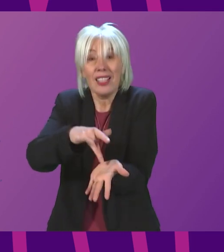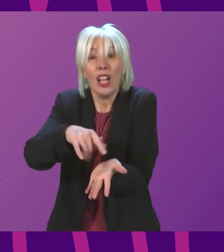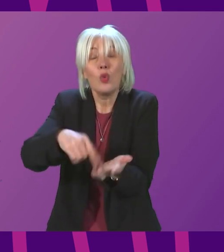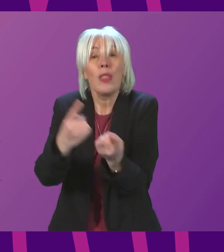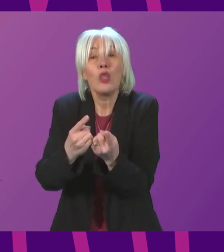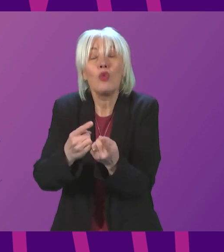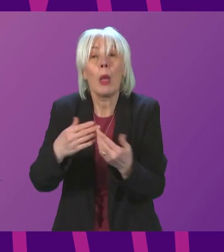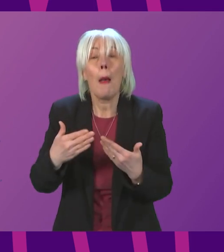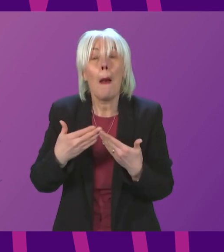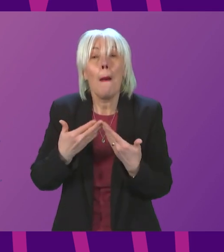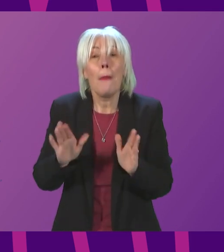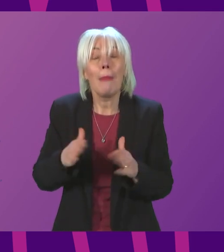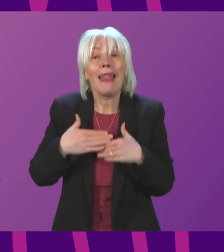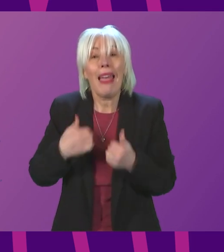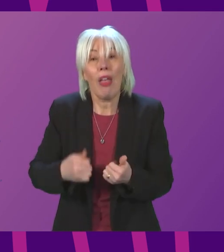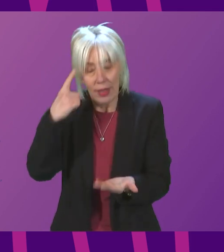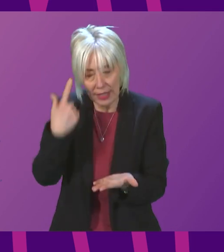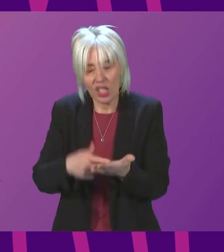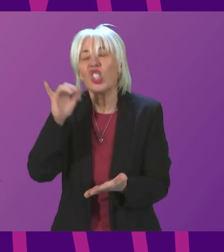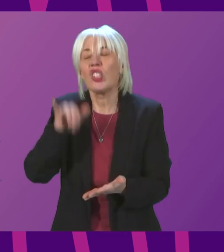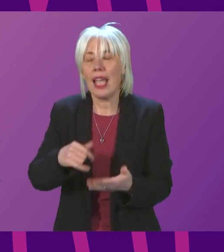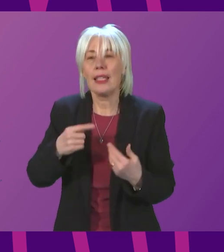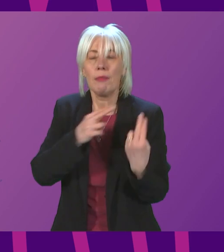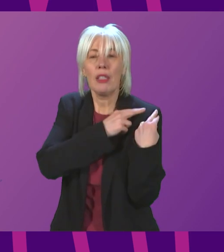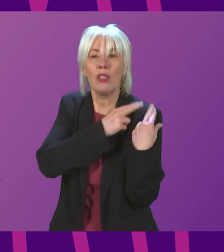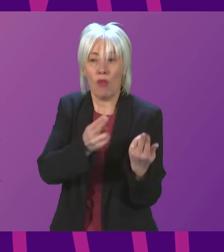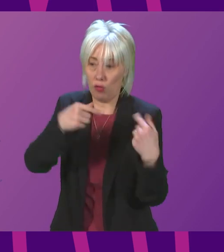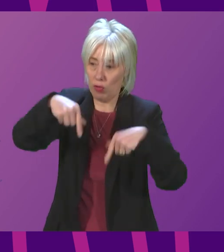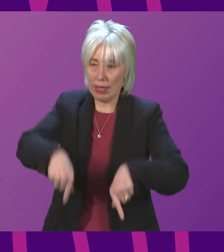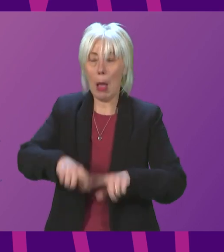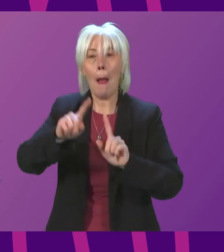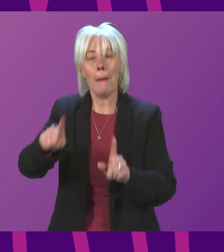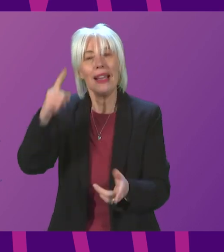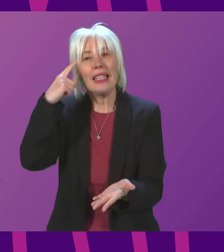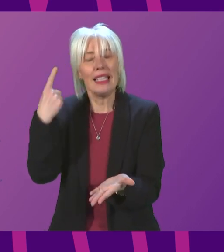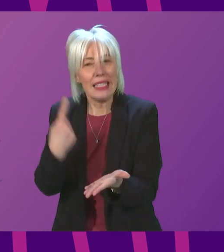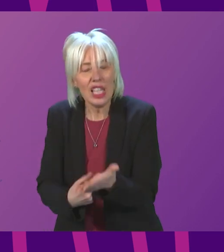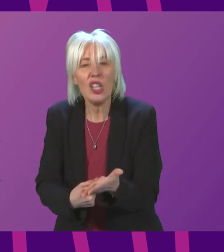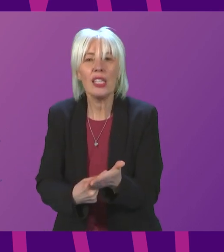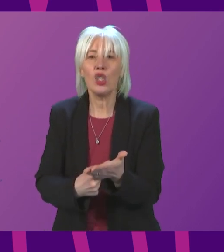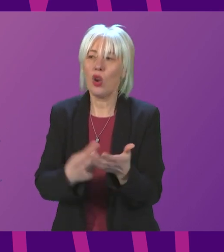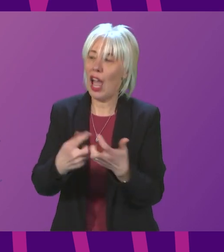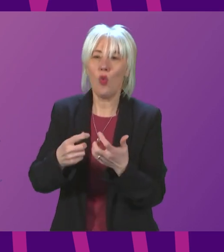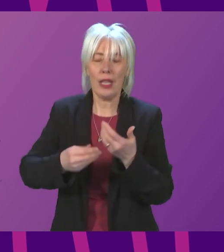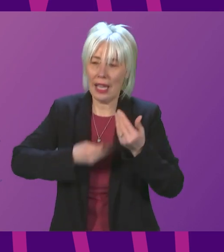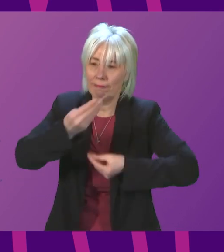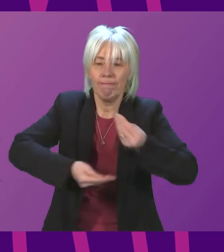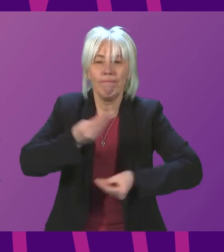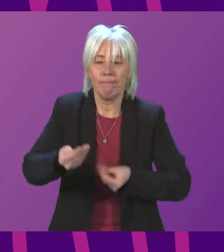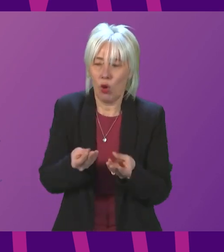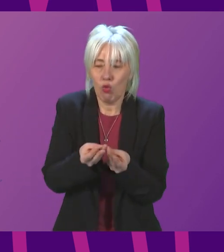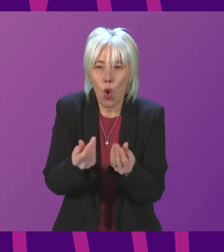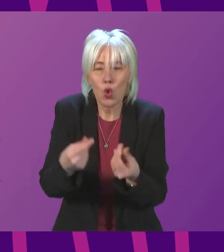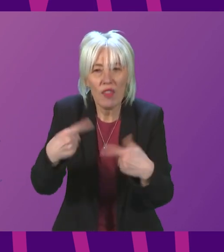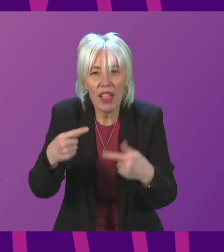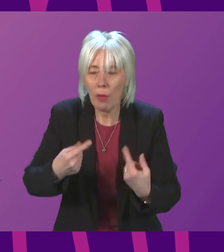Public health decisions are devolved, but decisions that determine how much resource is available to